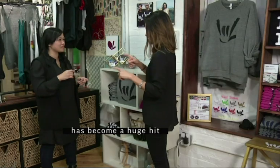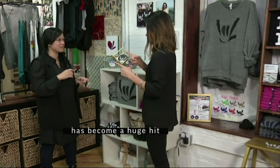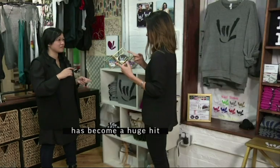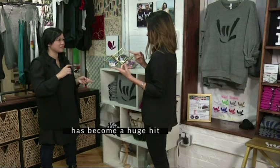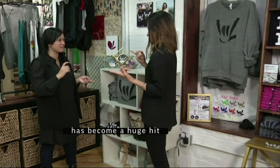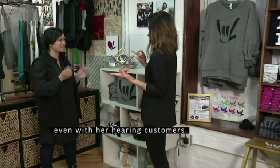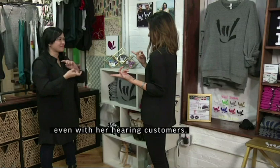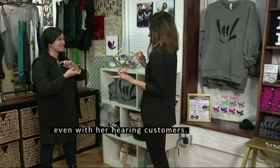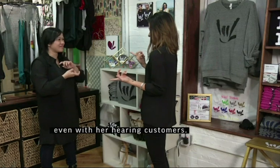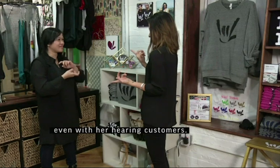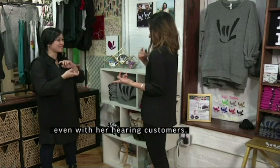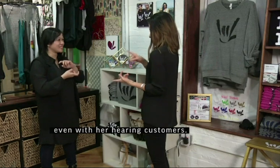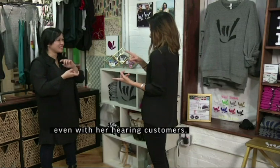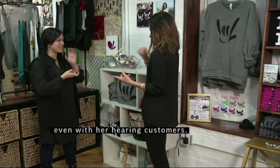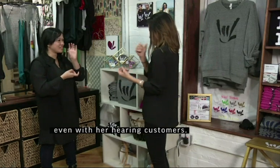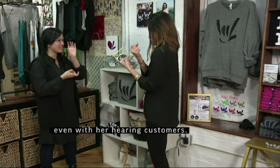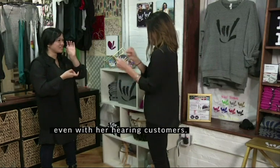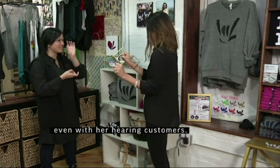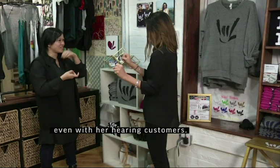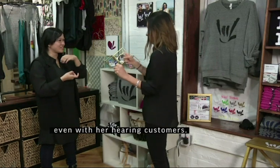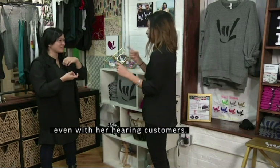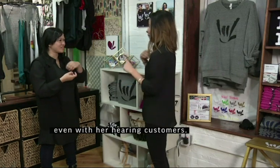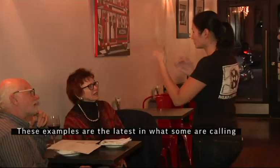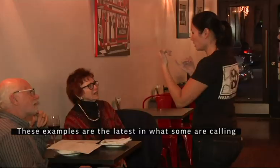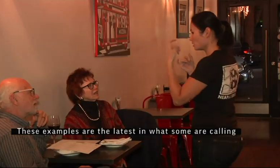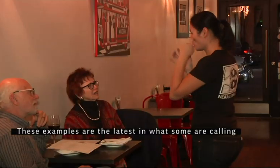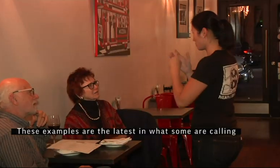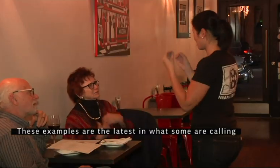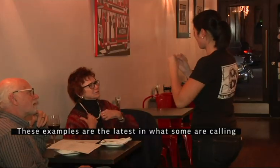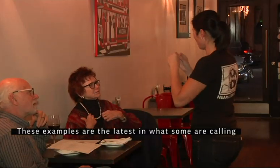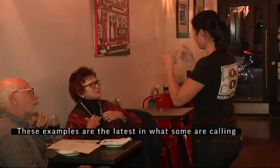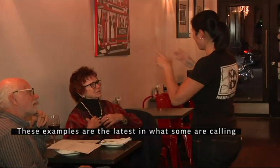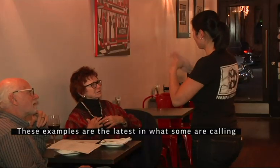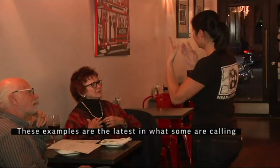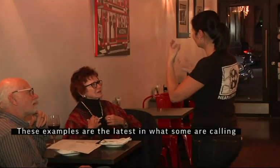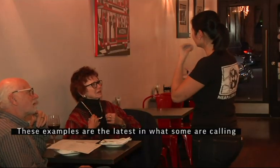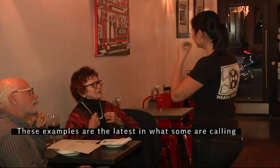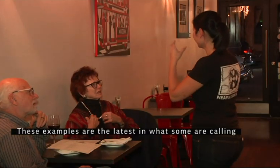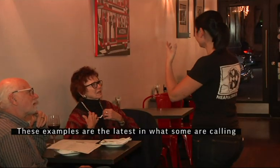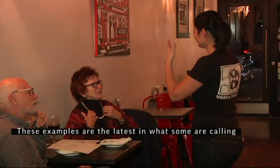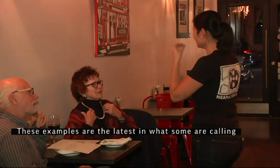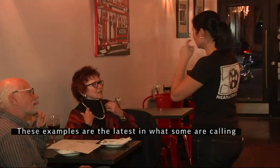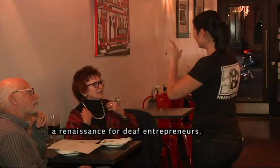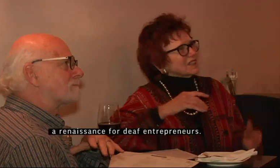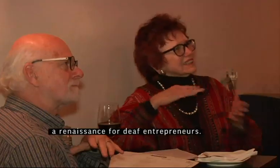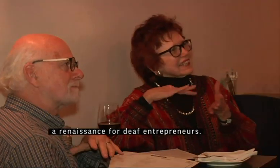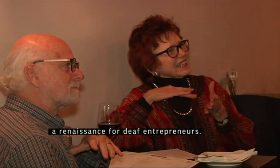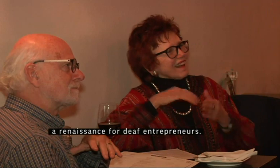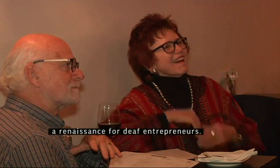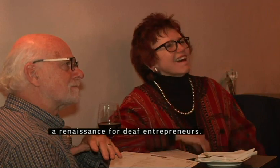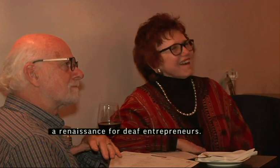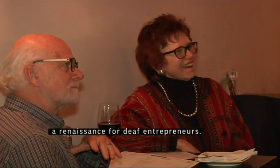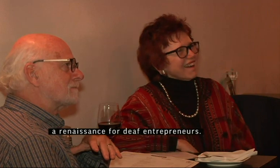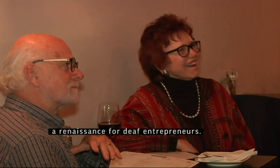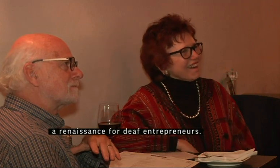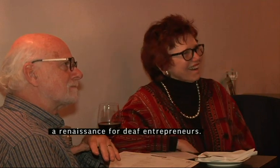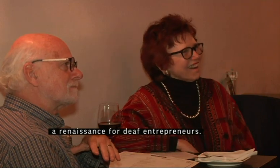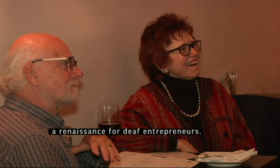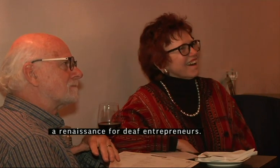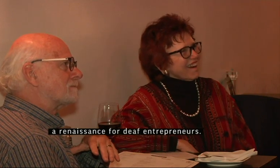hit, even with her hearing customers. These examples are the latest in what some are calling a renaissance for deaf entrepreneurs.